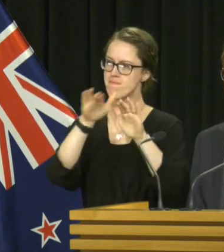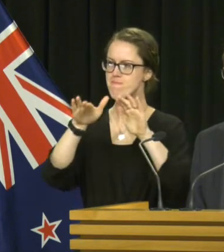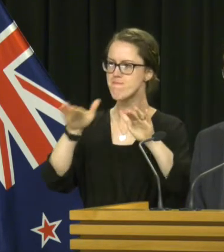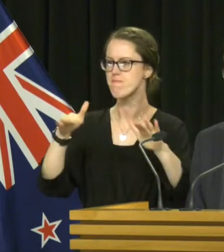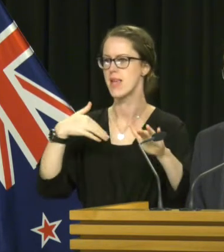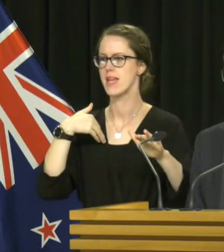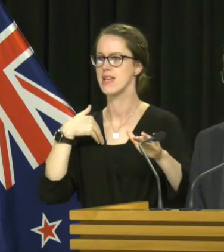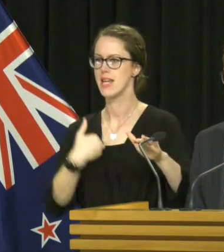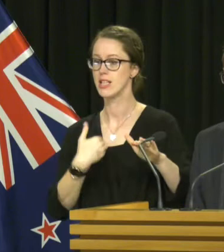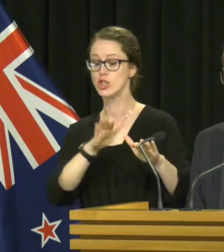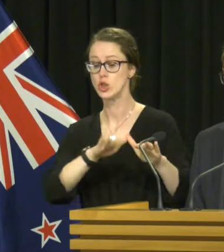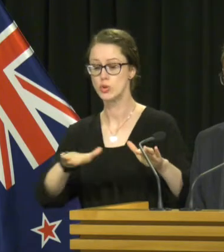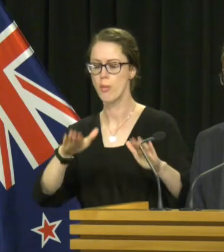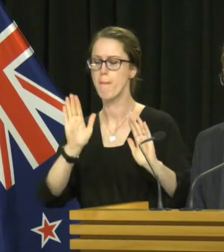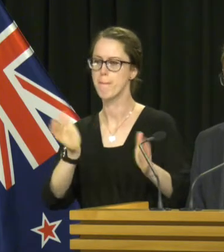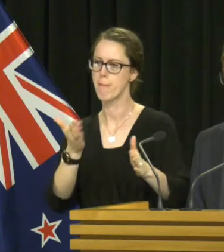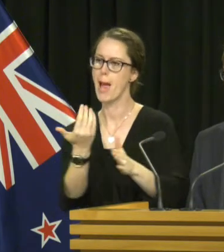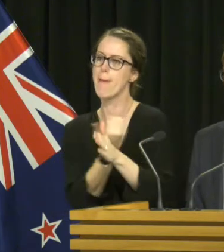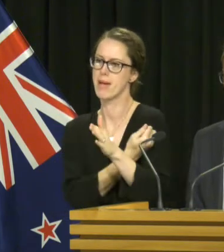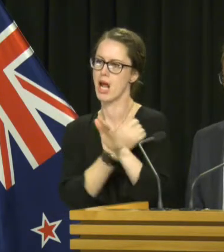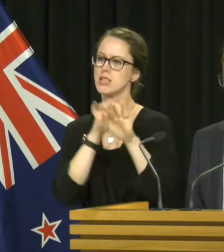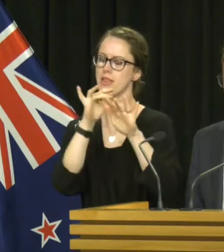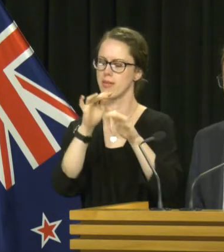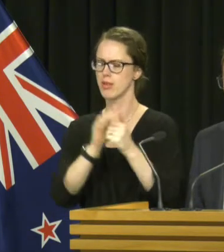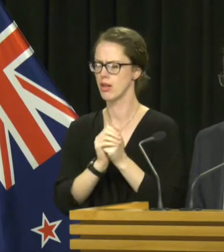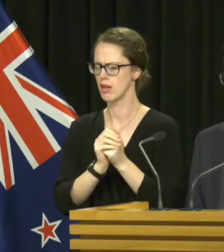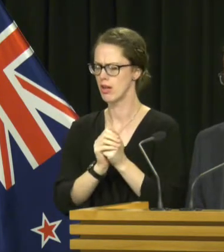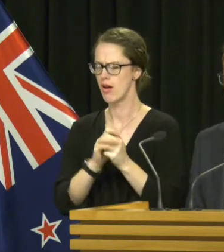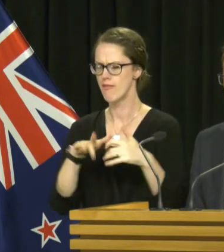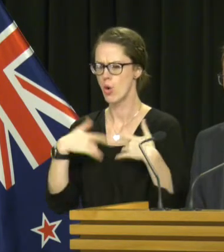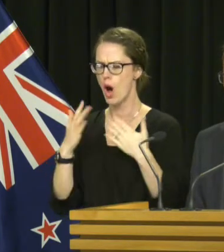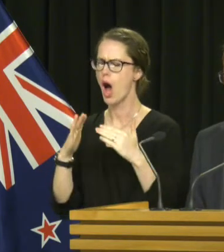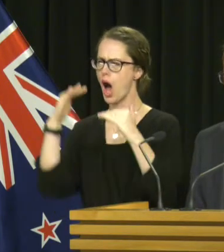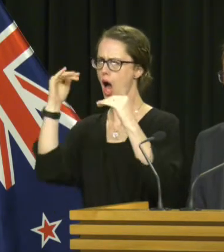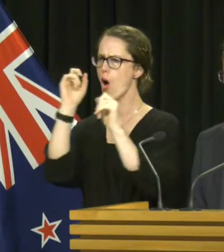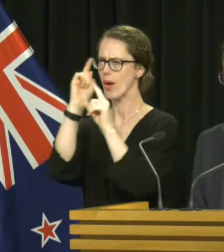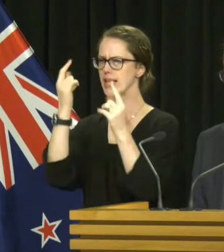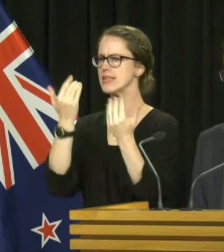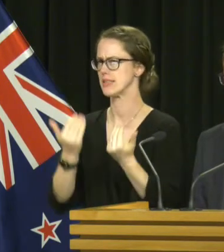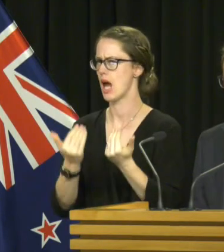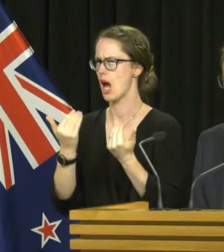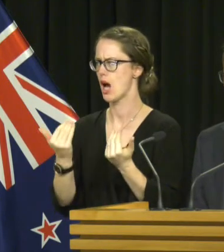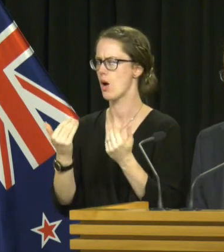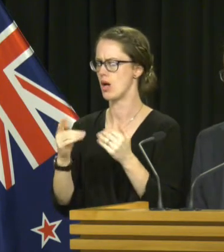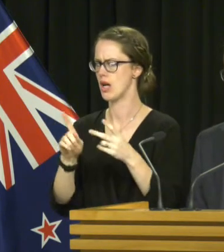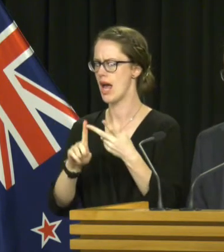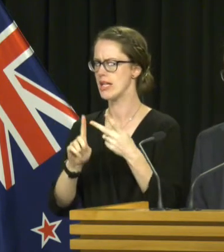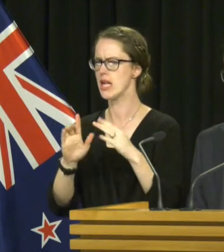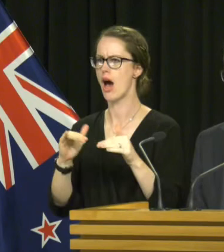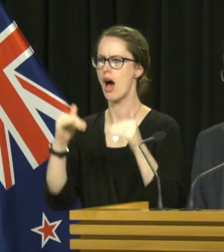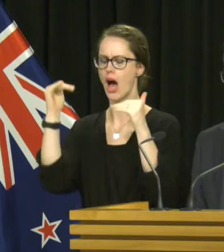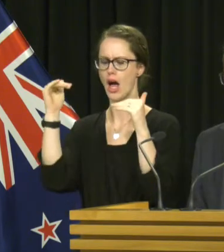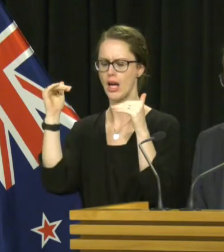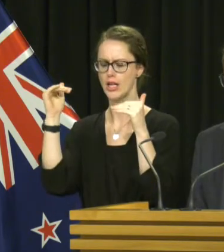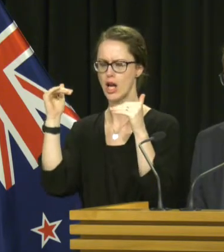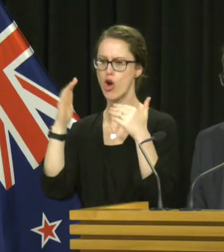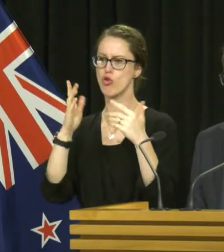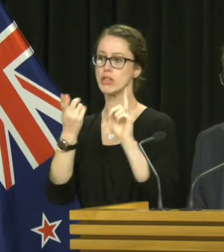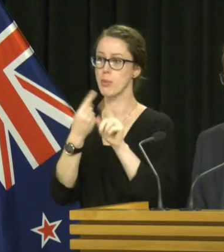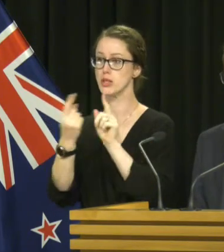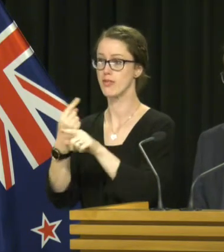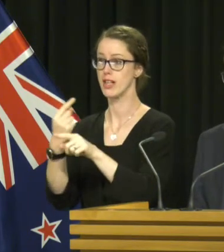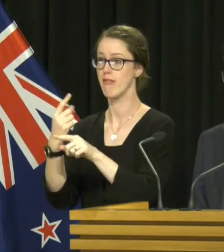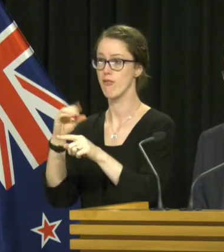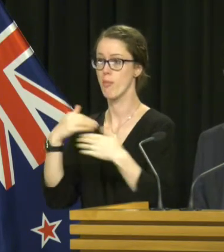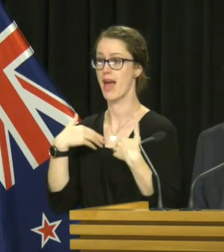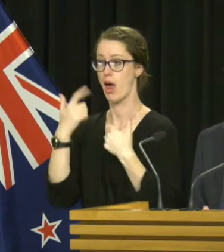need for children to be immunised up there. I think there is a high level of awareness and a high level of responsiveness